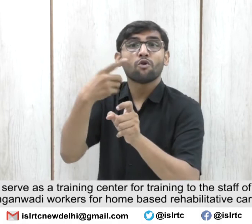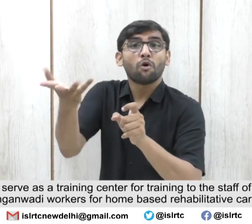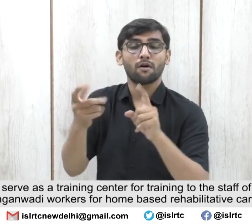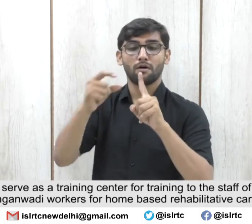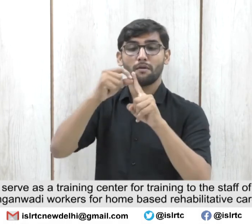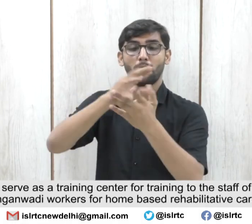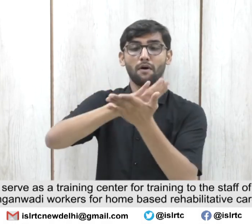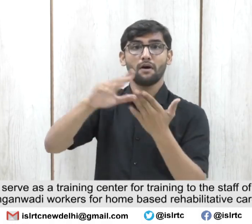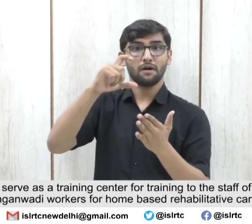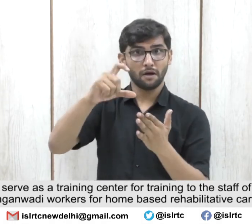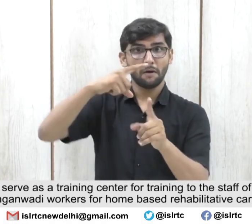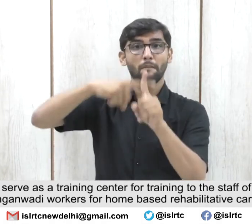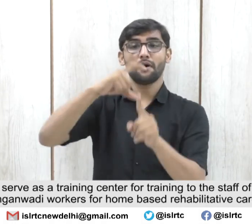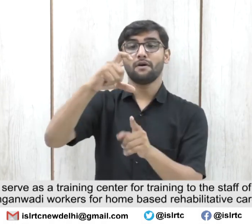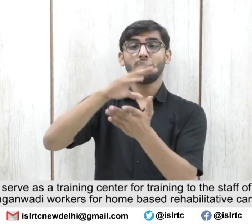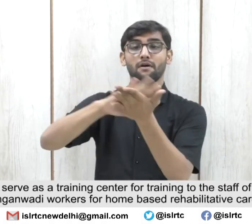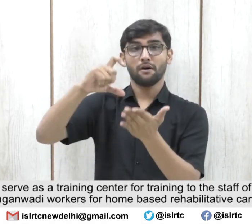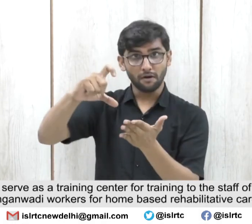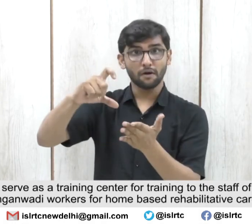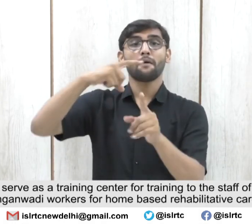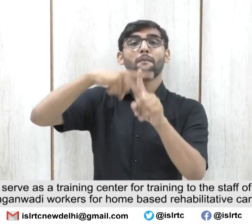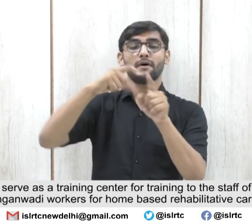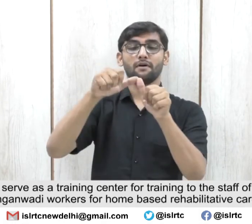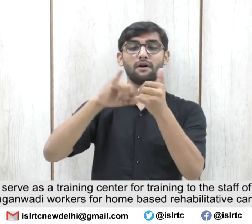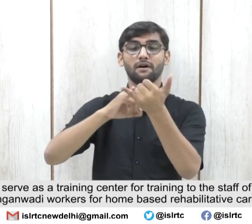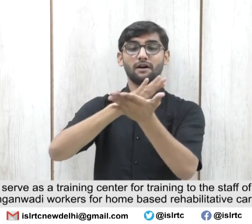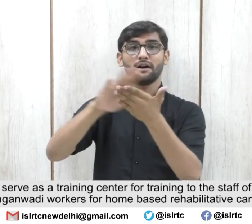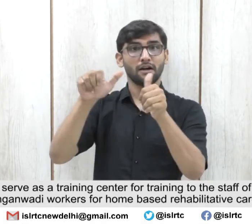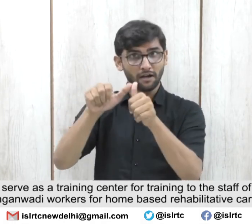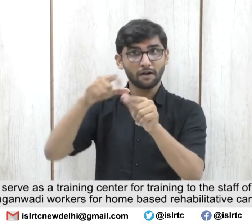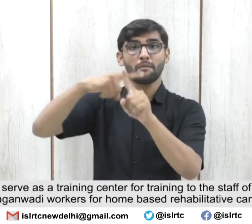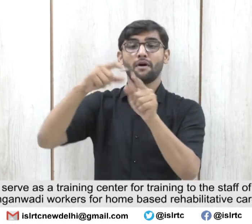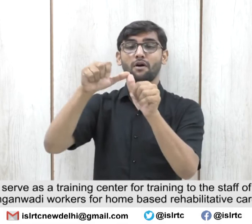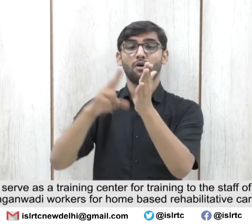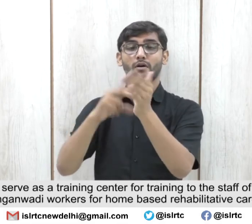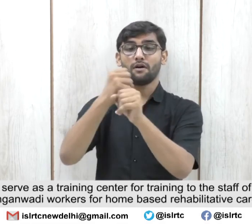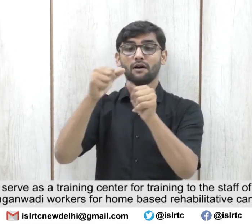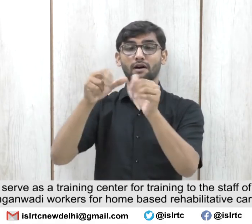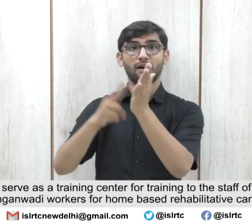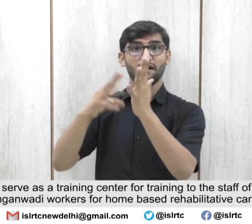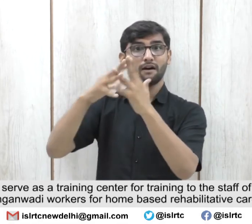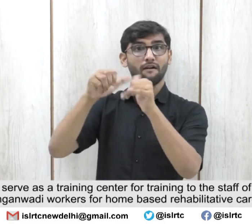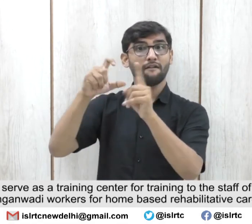PHC and CHC level and ASHA and Aanganwadi workers